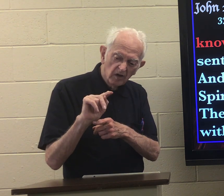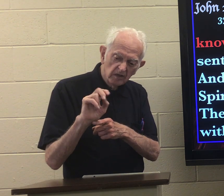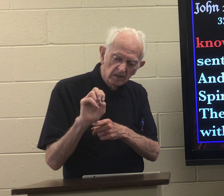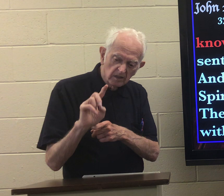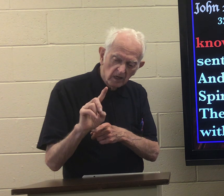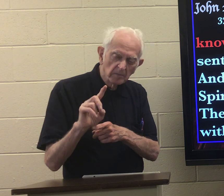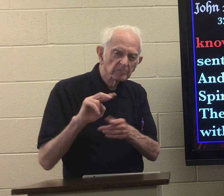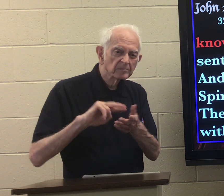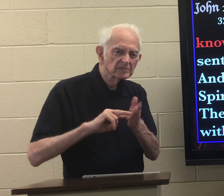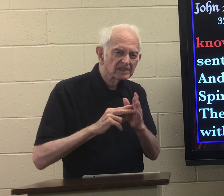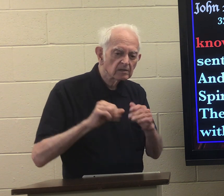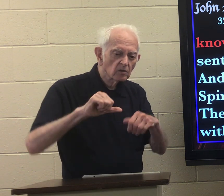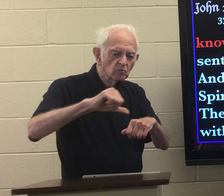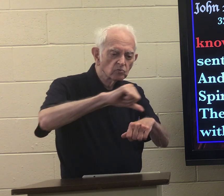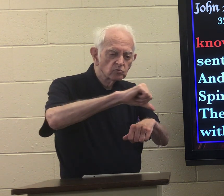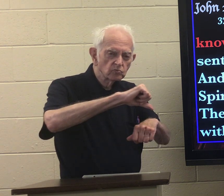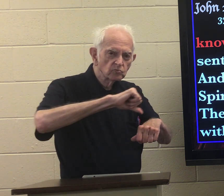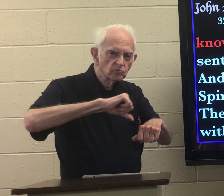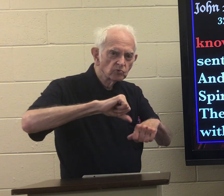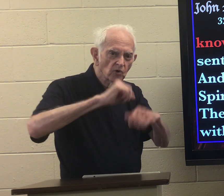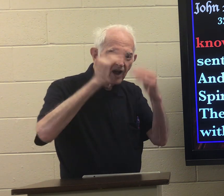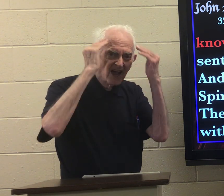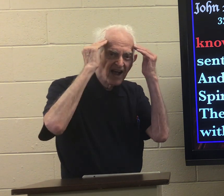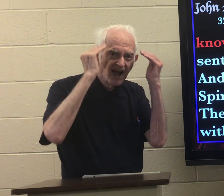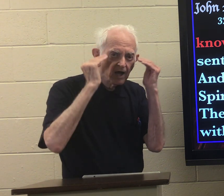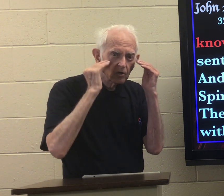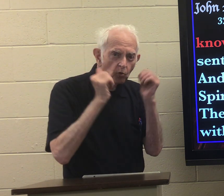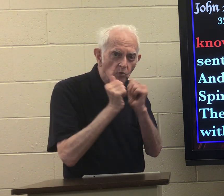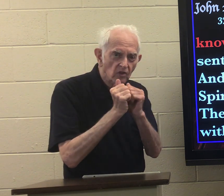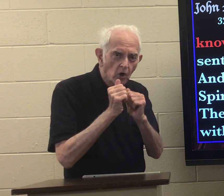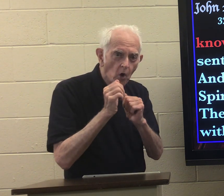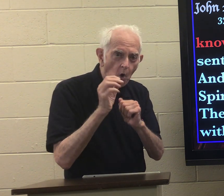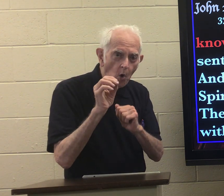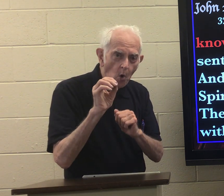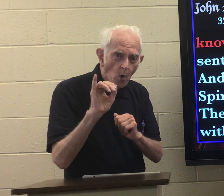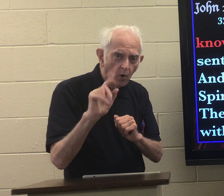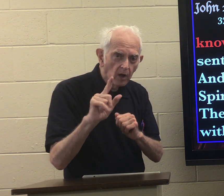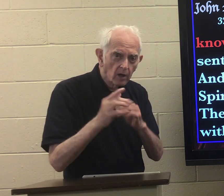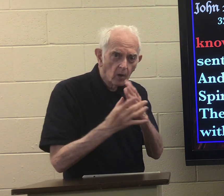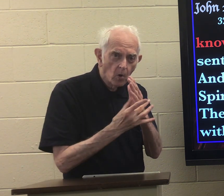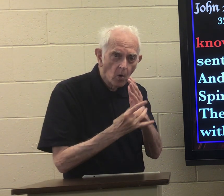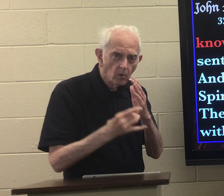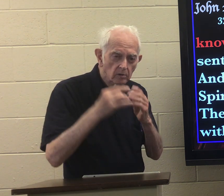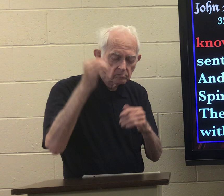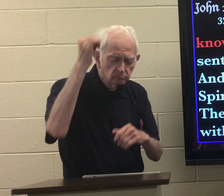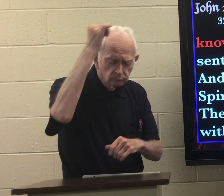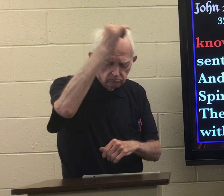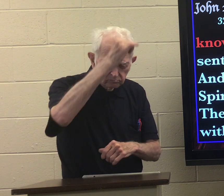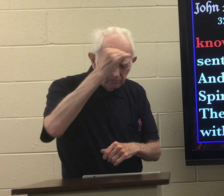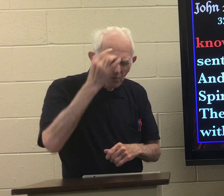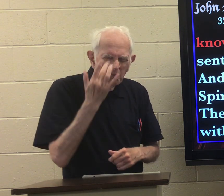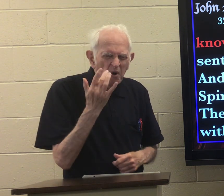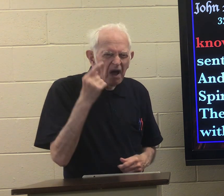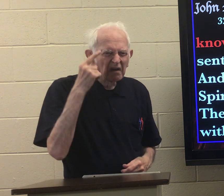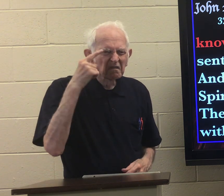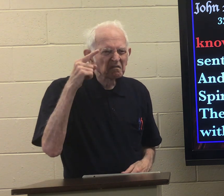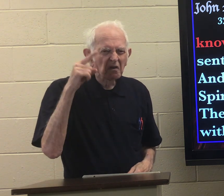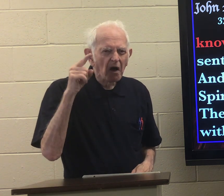anointed means to pour oil on the head why